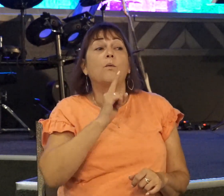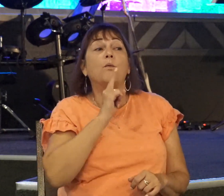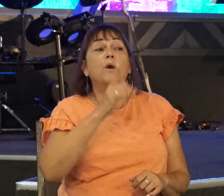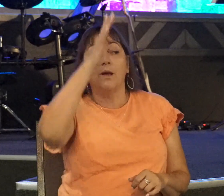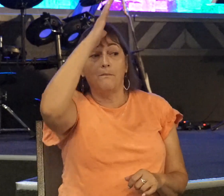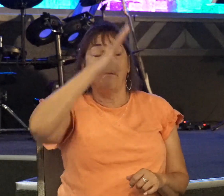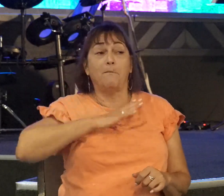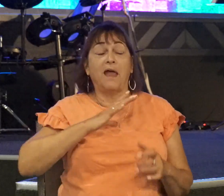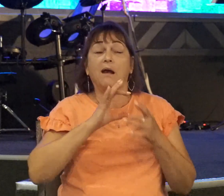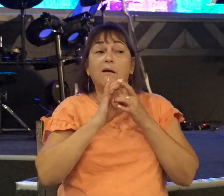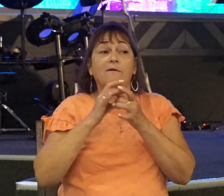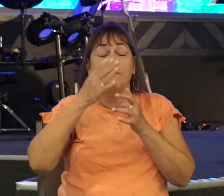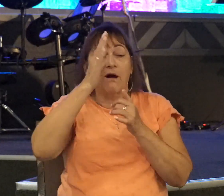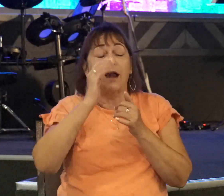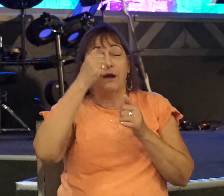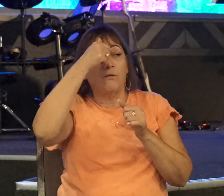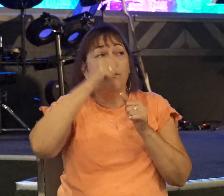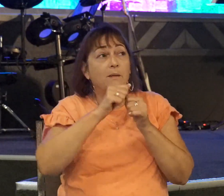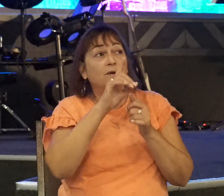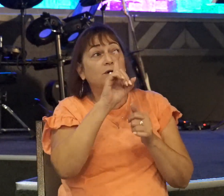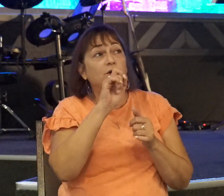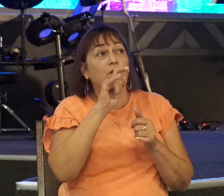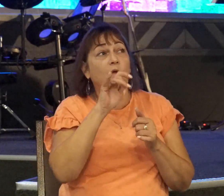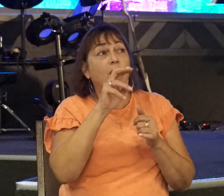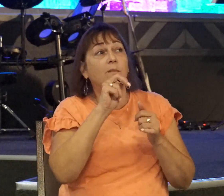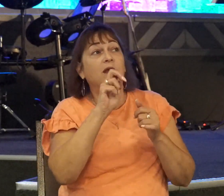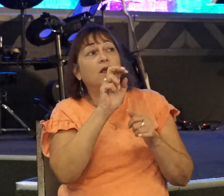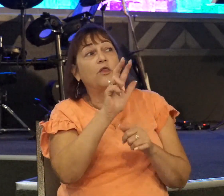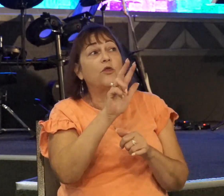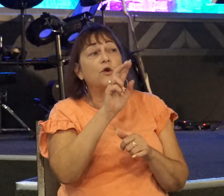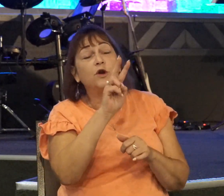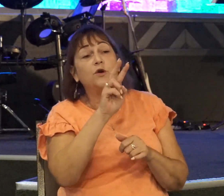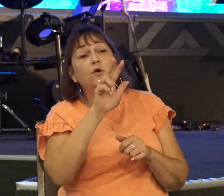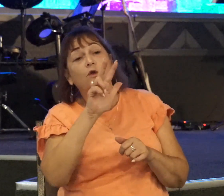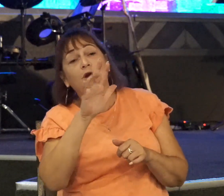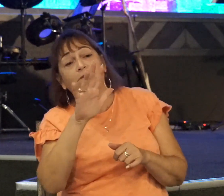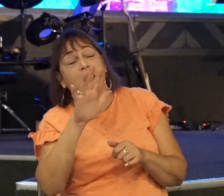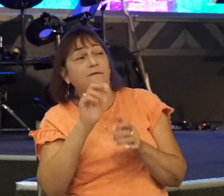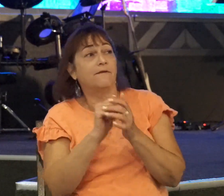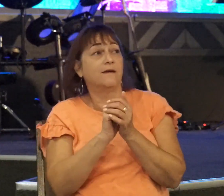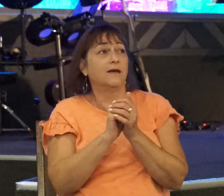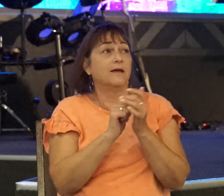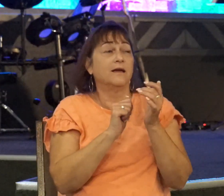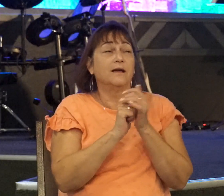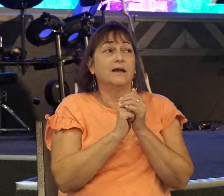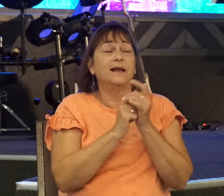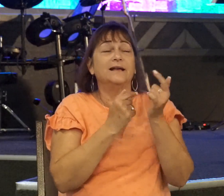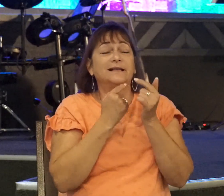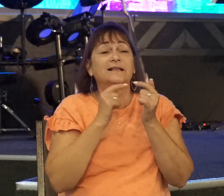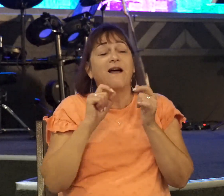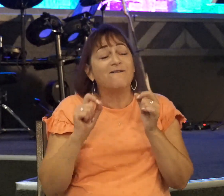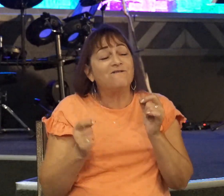Deuteronomy 32, 35. In regards to Israel's enemies, the Lord says, Vengeance is mine